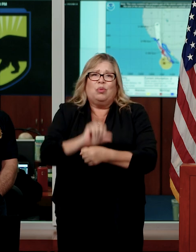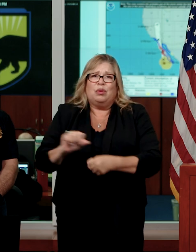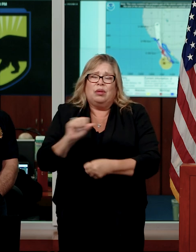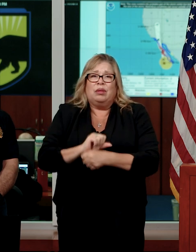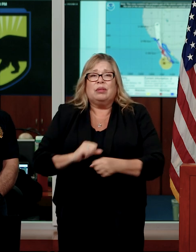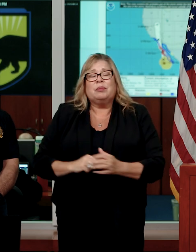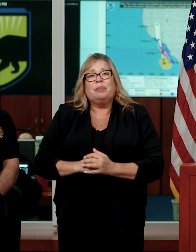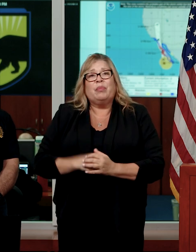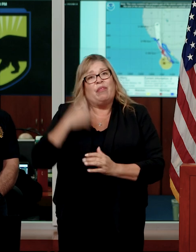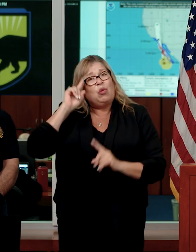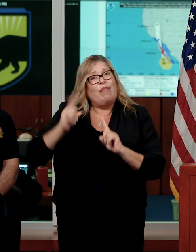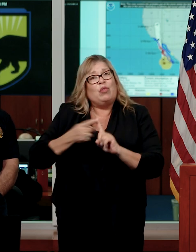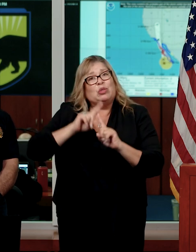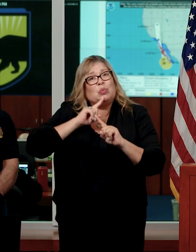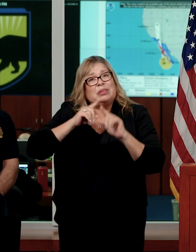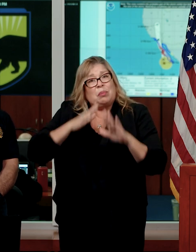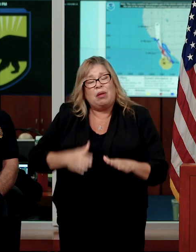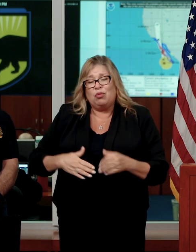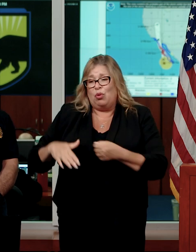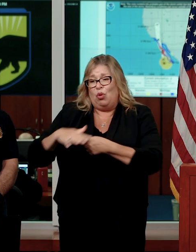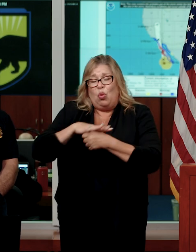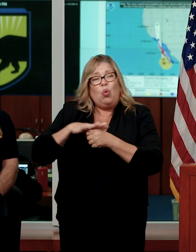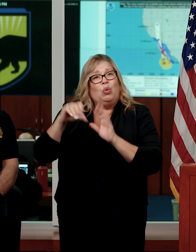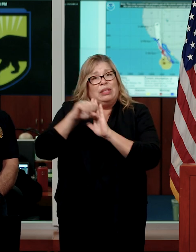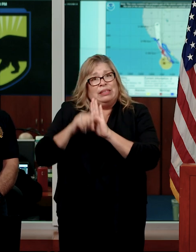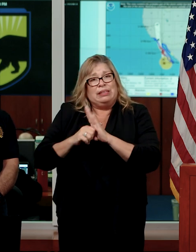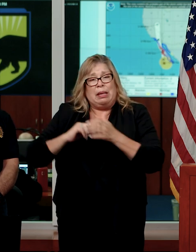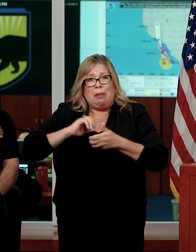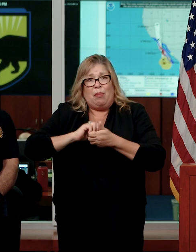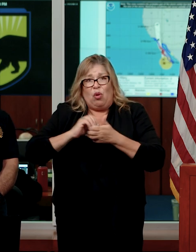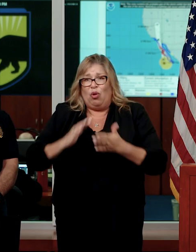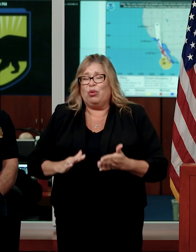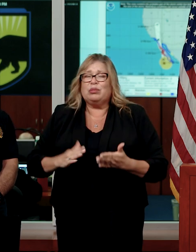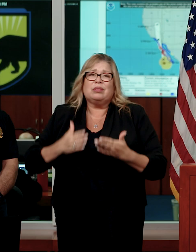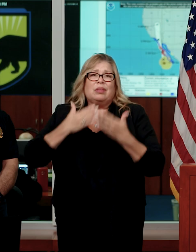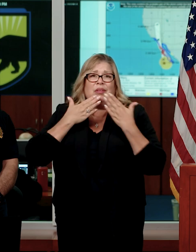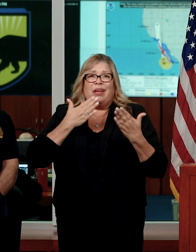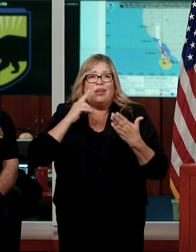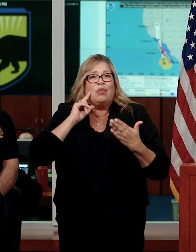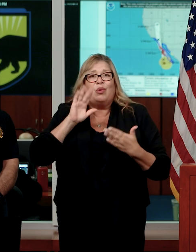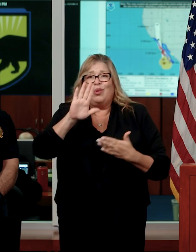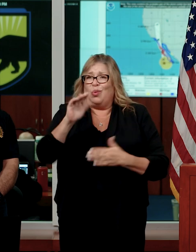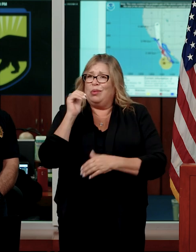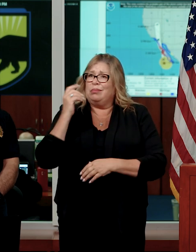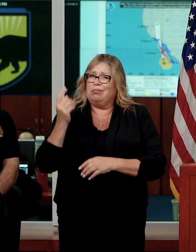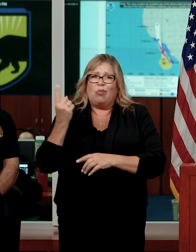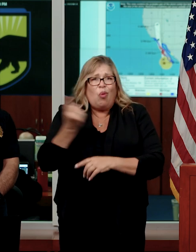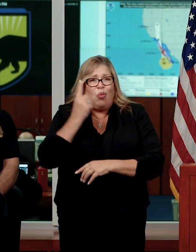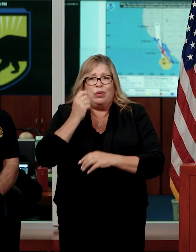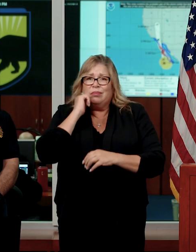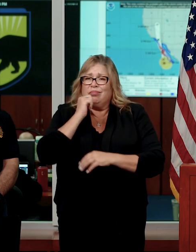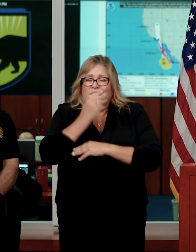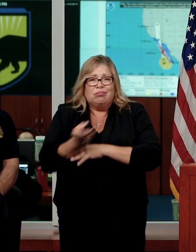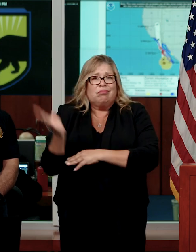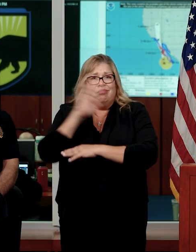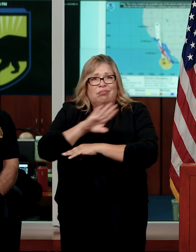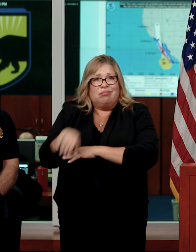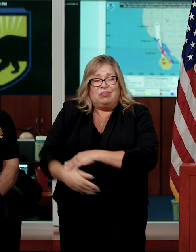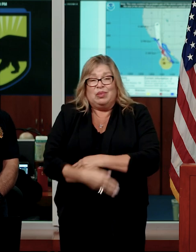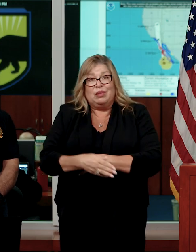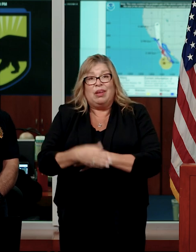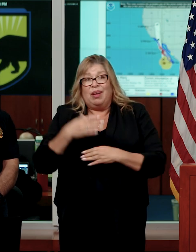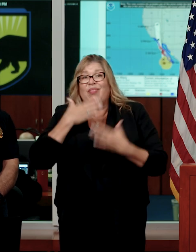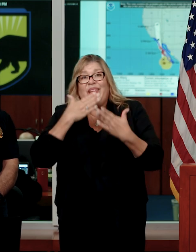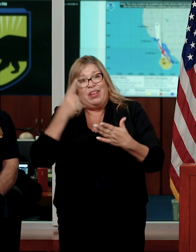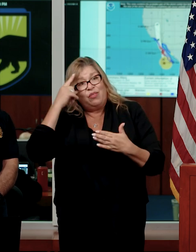responders and local and state partners across the state, thank you for what you do day in, day out. Thank you for what you're going to do in the next